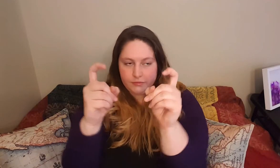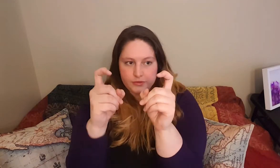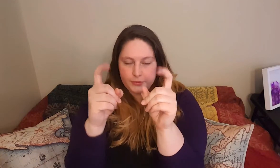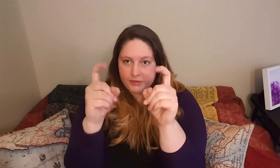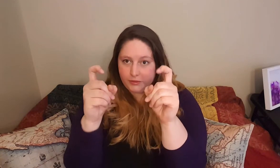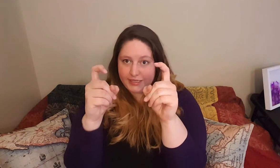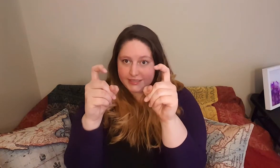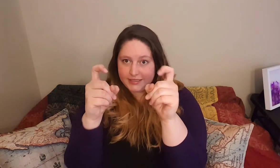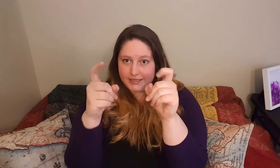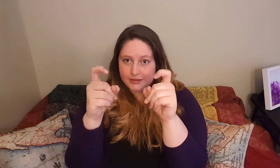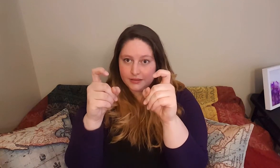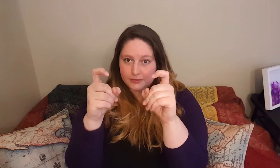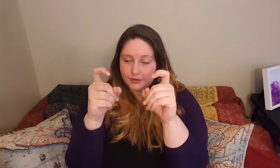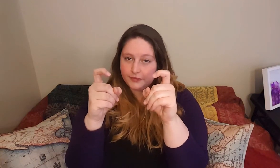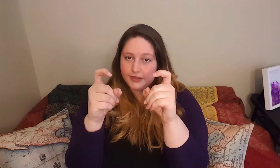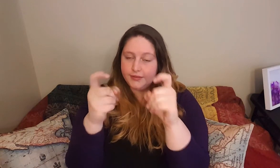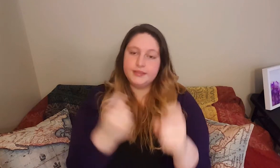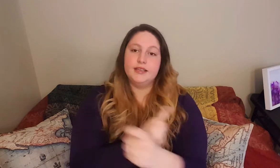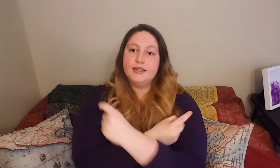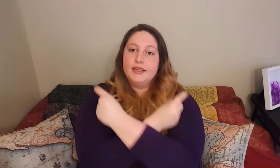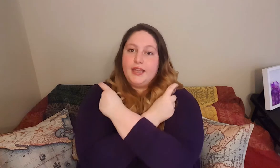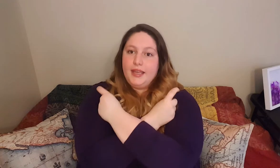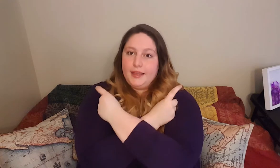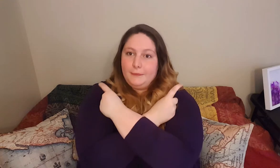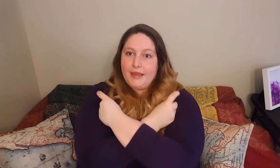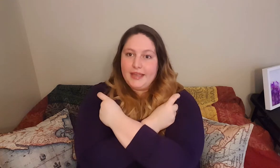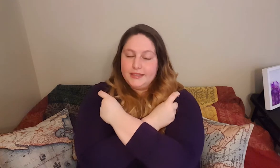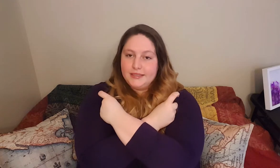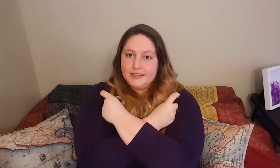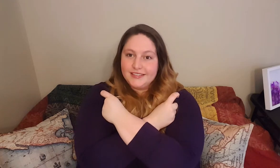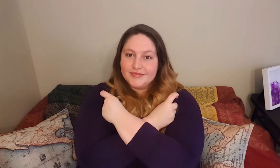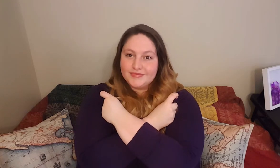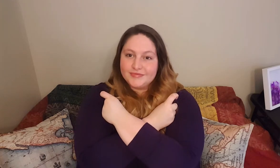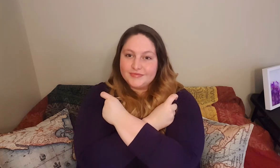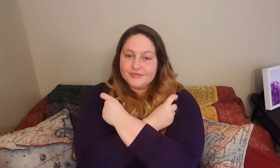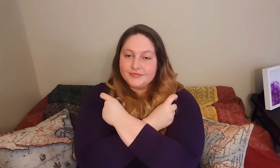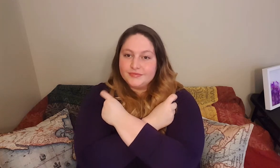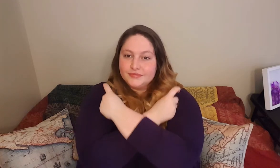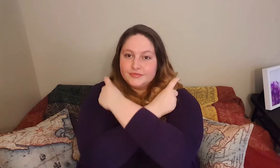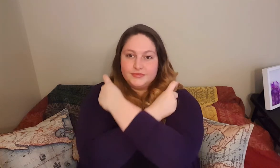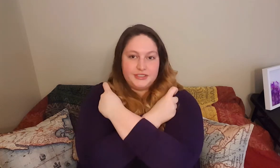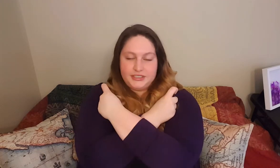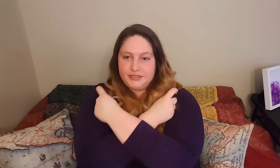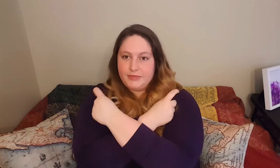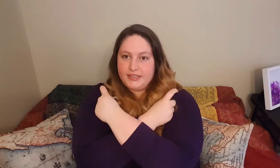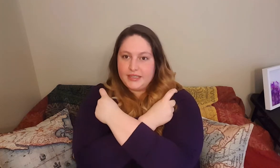So we make little x's with our fingers. And bat. So this is my bat.